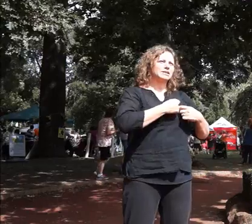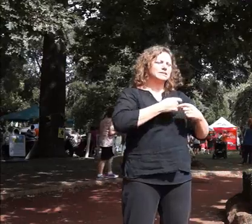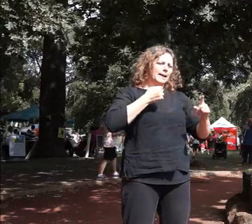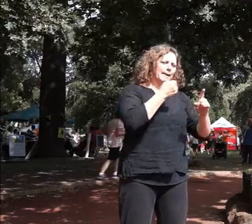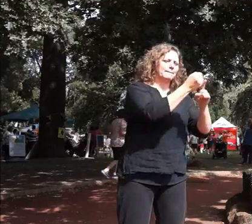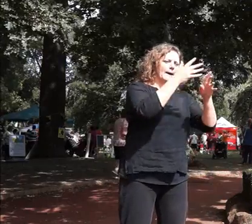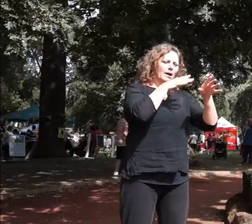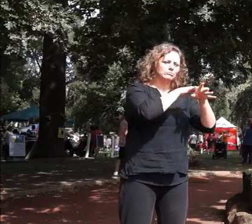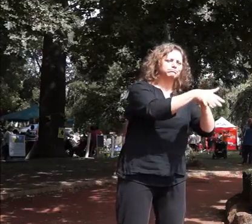That is wonderful.